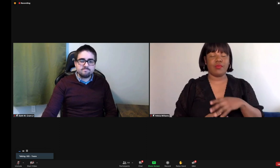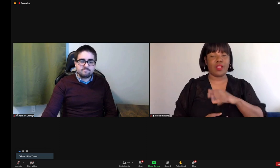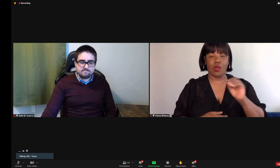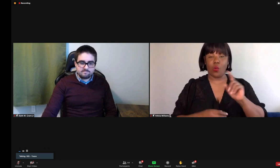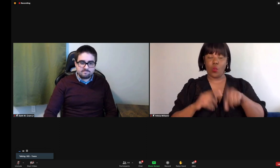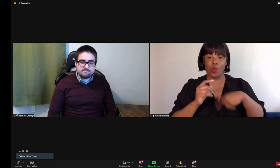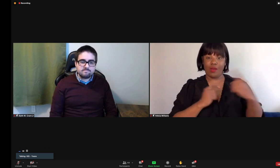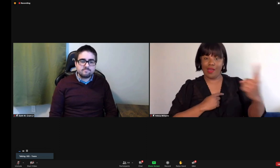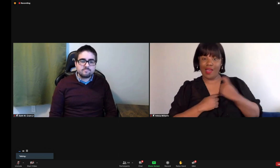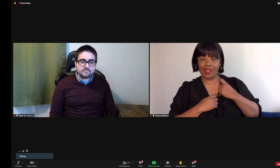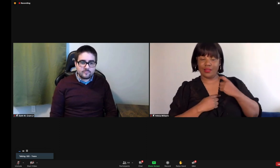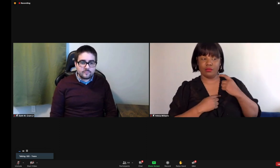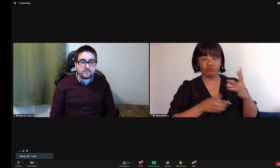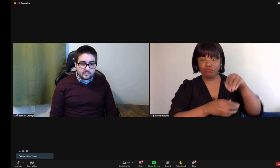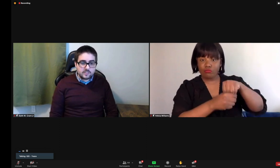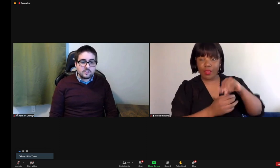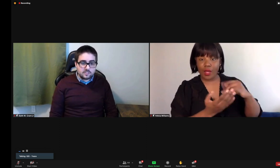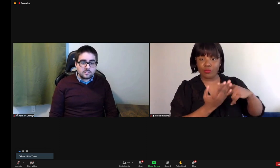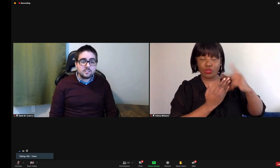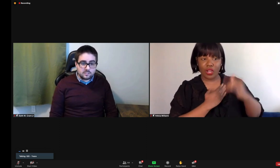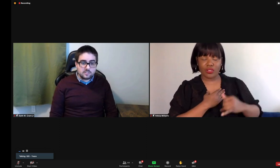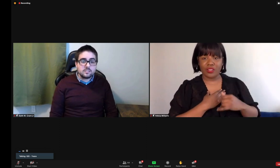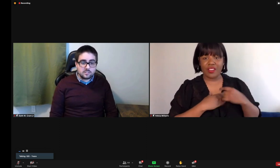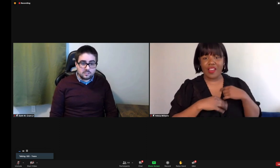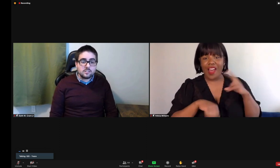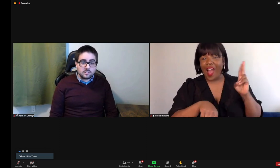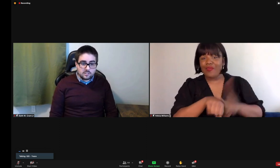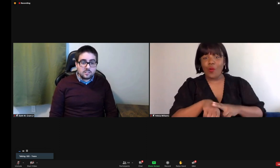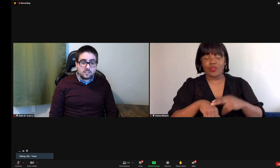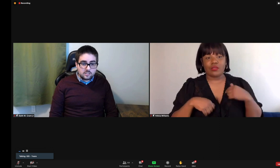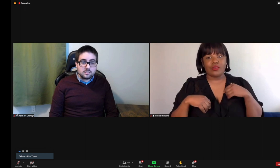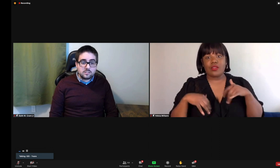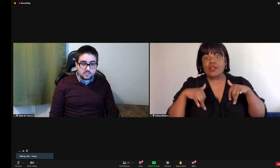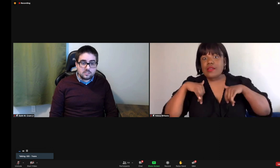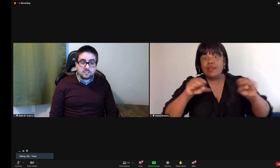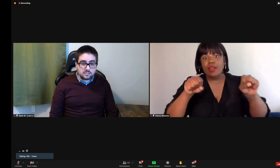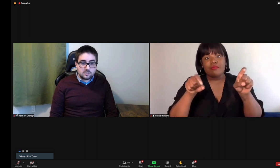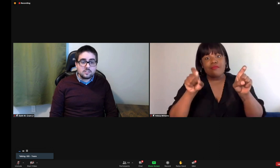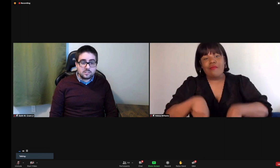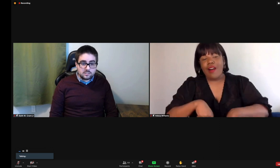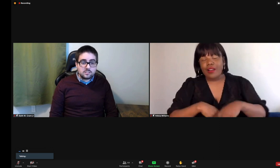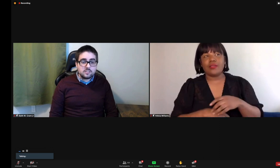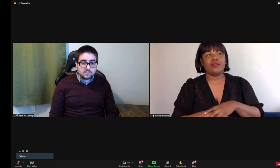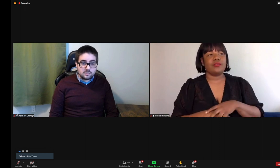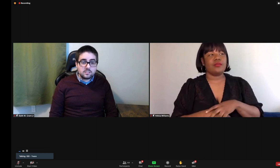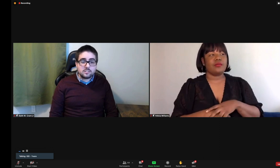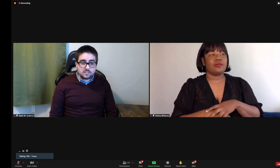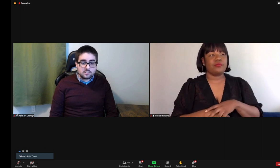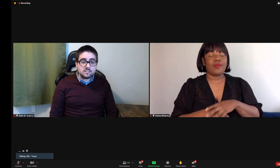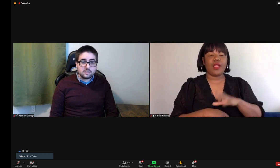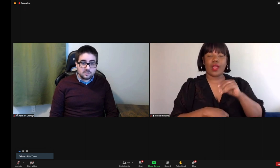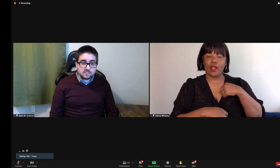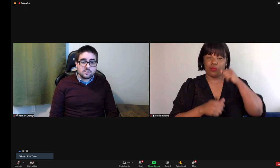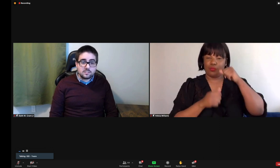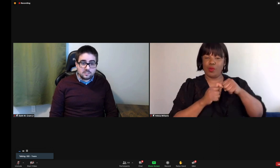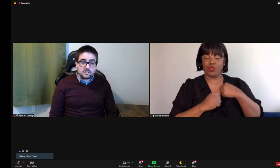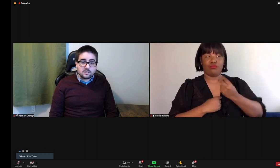I mean, this was a new experience for me. And when they asked me to be a part of the project, you know, of course, I was delighted to and I felt compelled to.